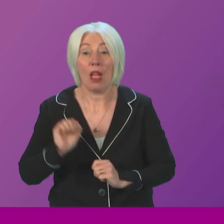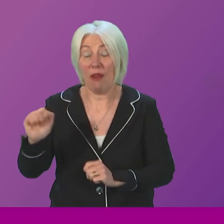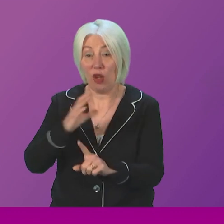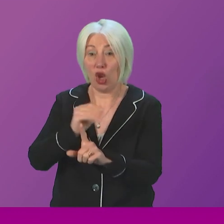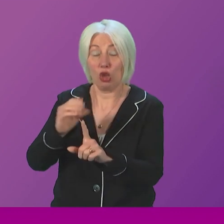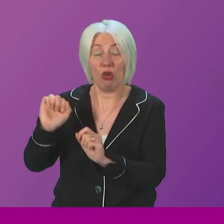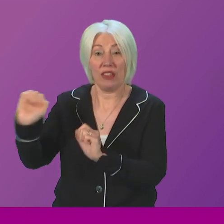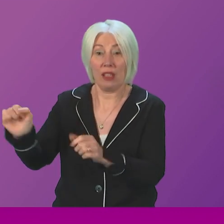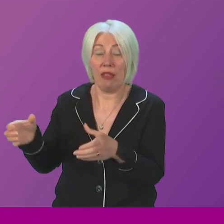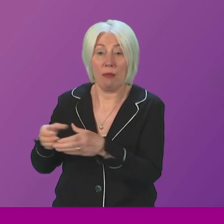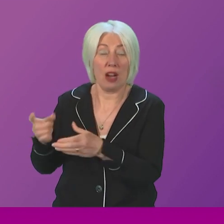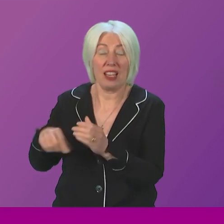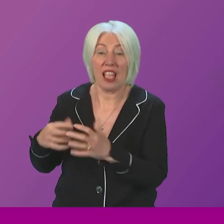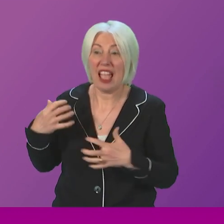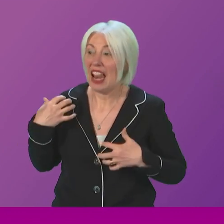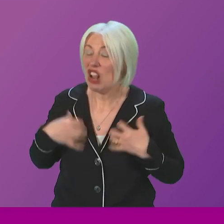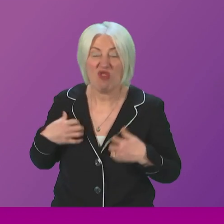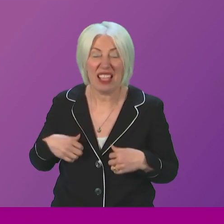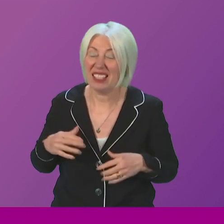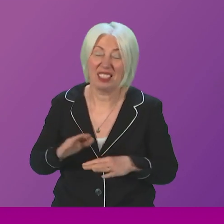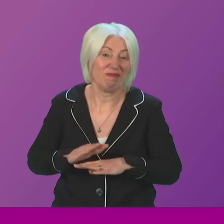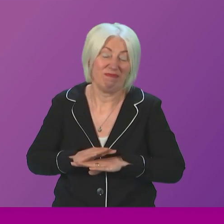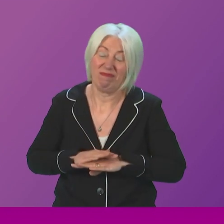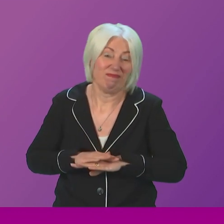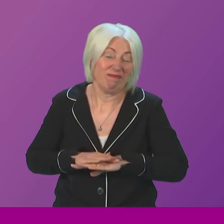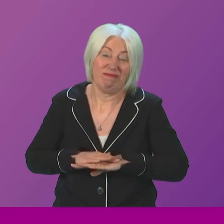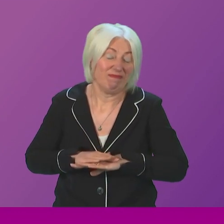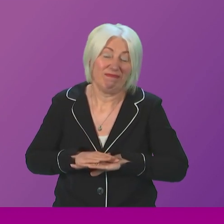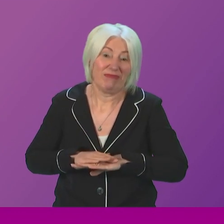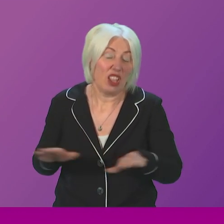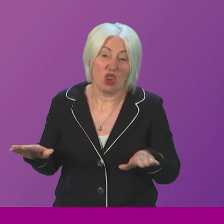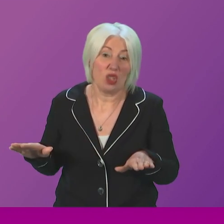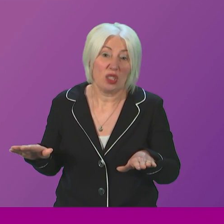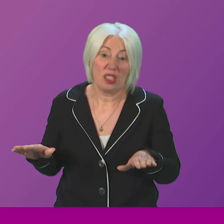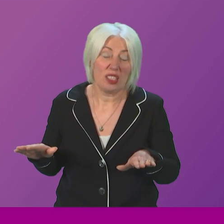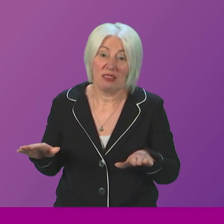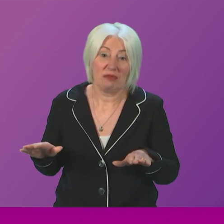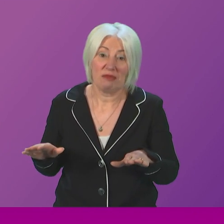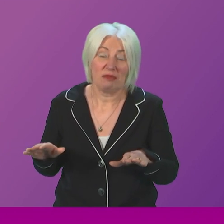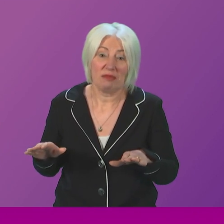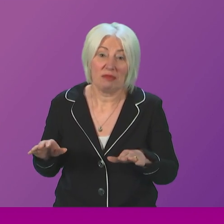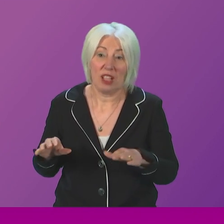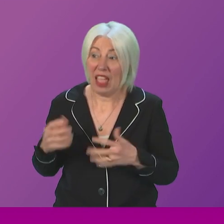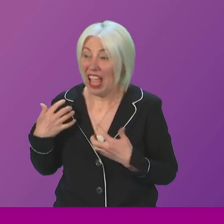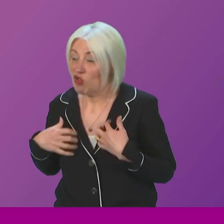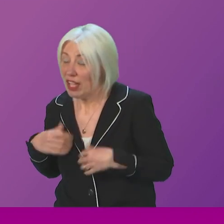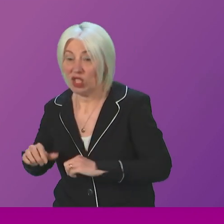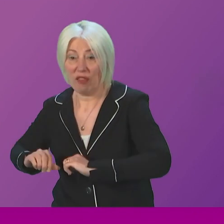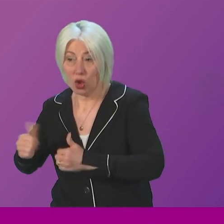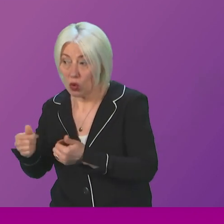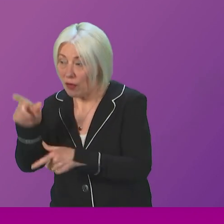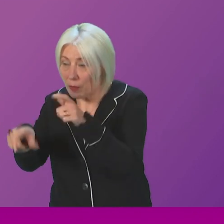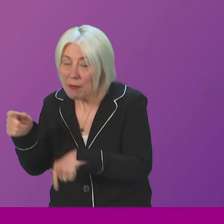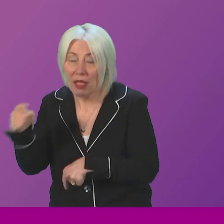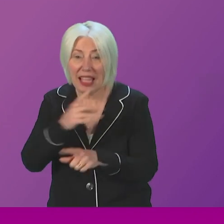Party are not something, are definitely not a combination that I think